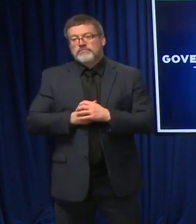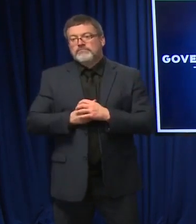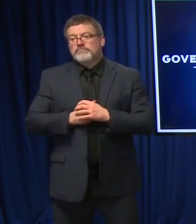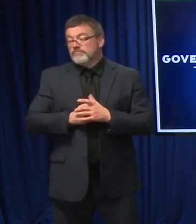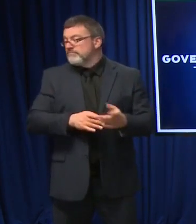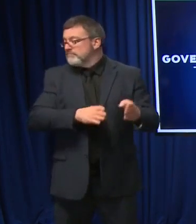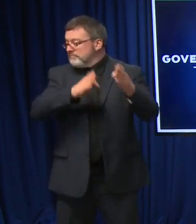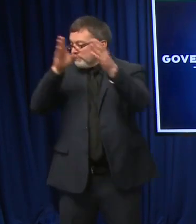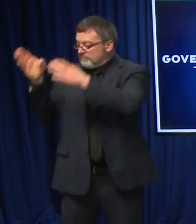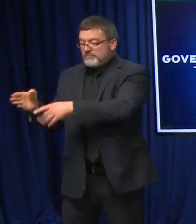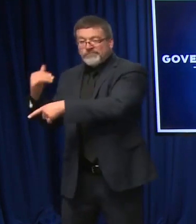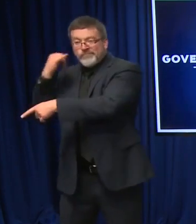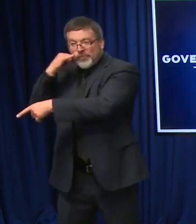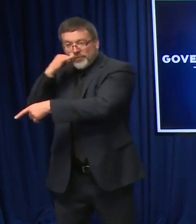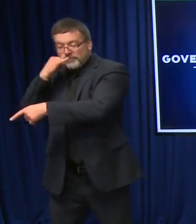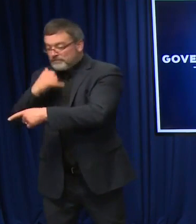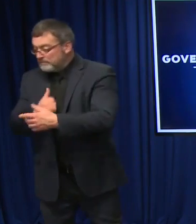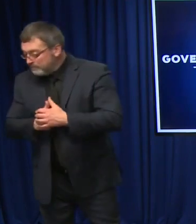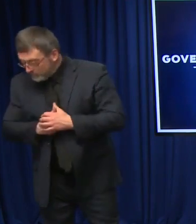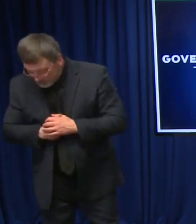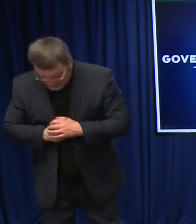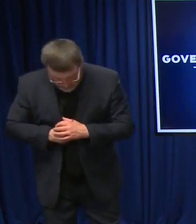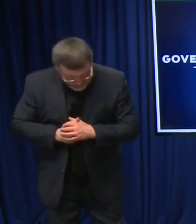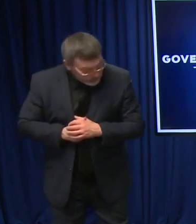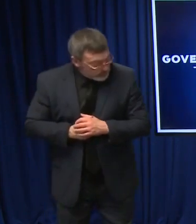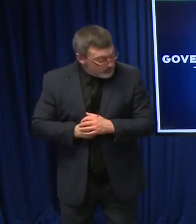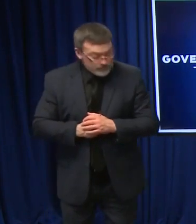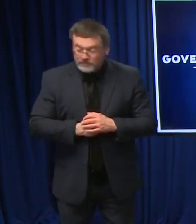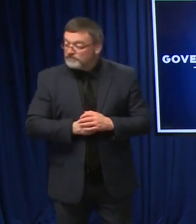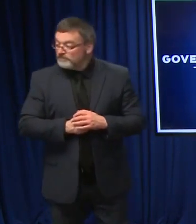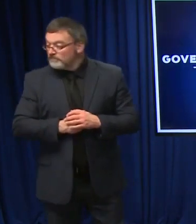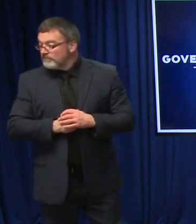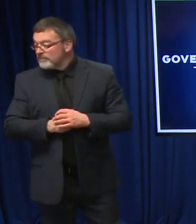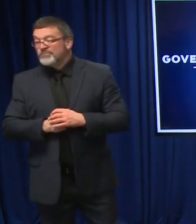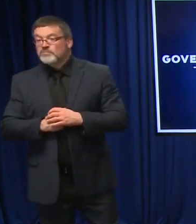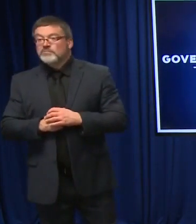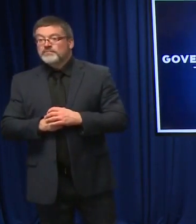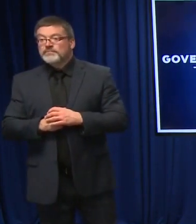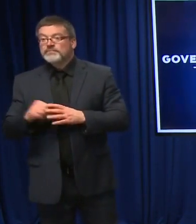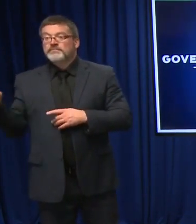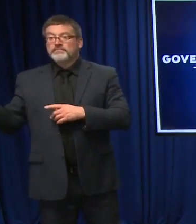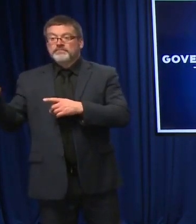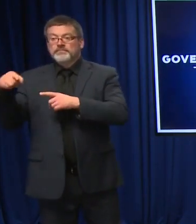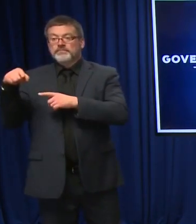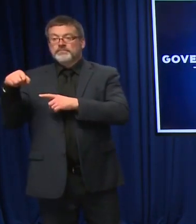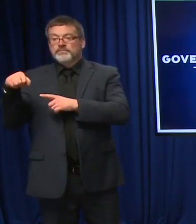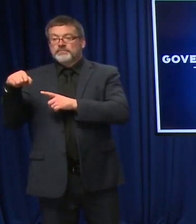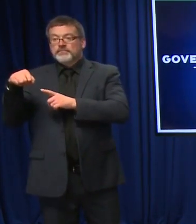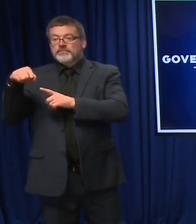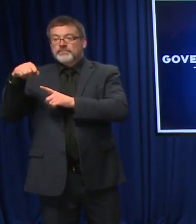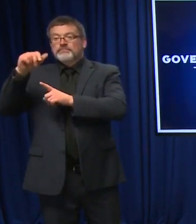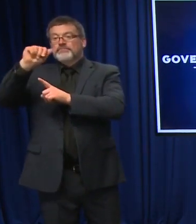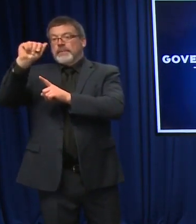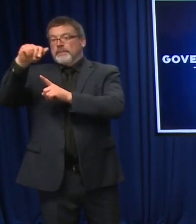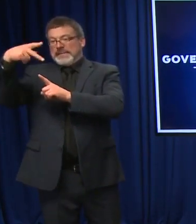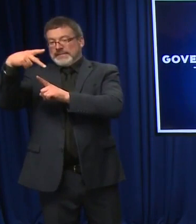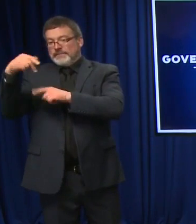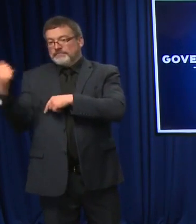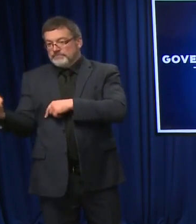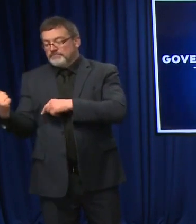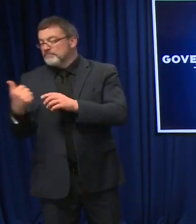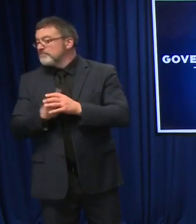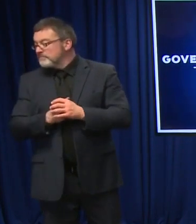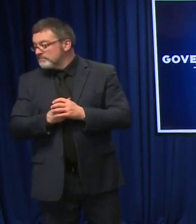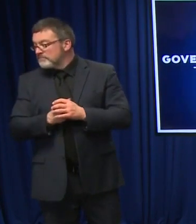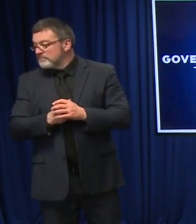Yes, Governor, we do. The first phone question comes from Holly Ramer with the Associated Press. Holly, please go ahead with your question.